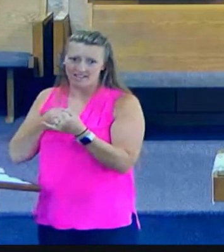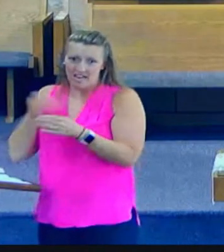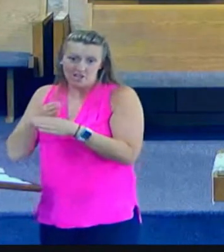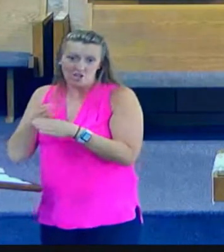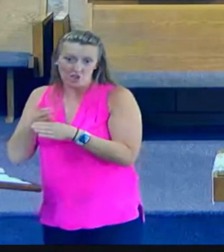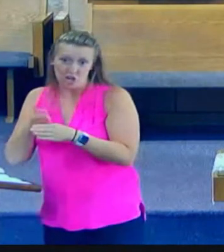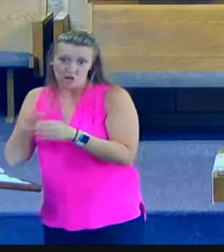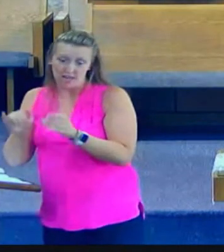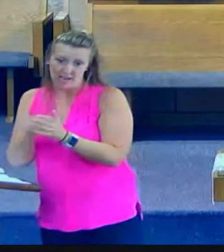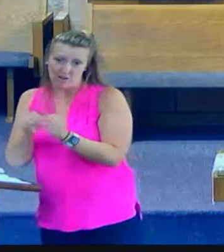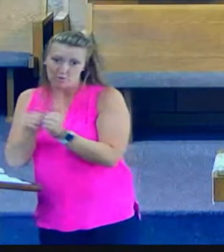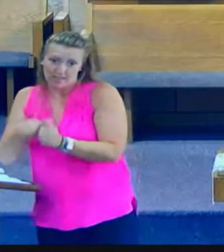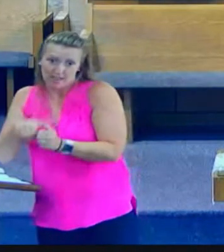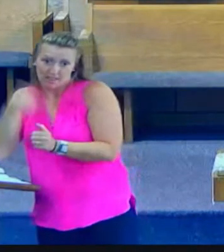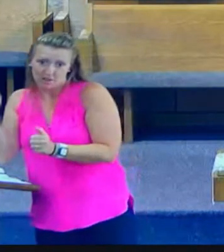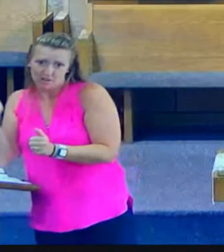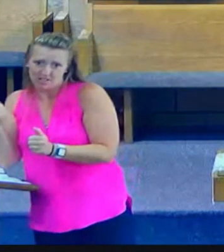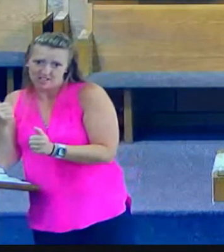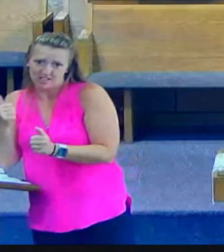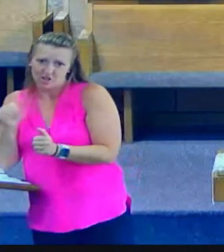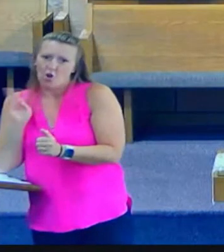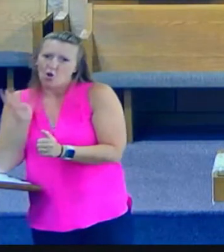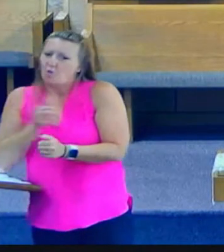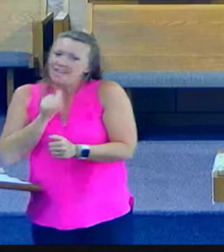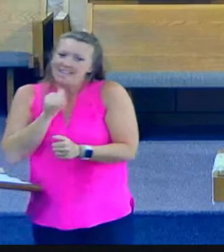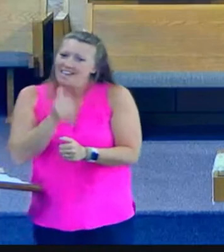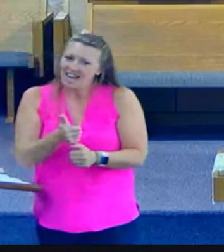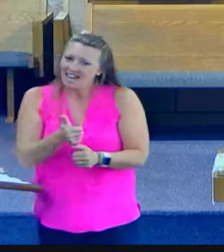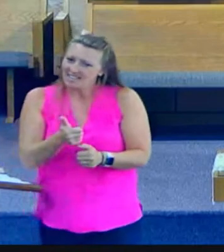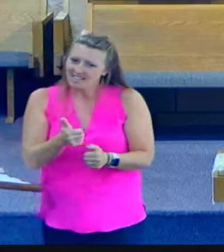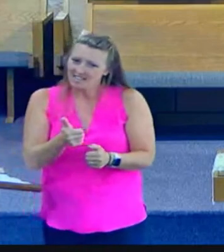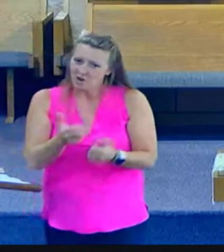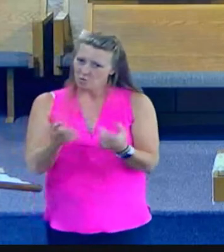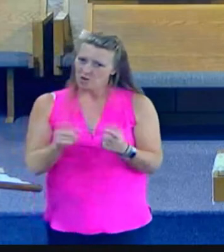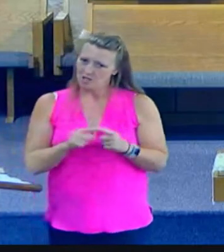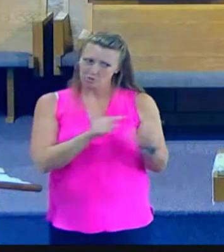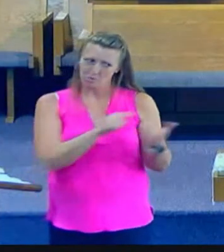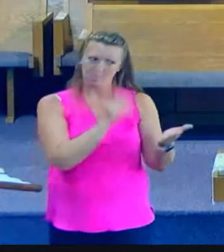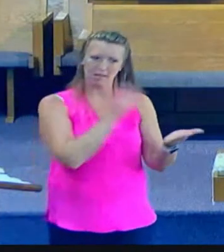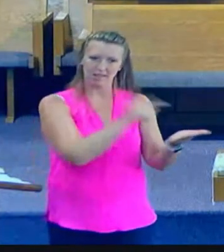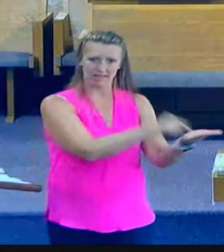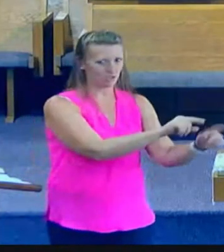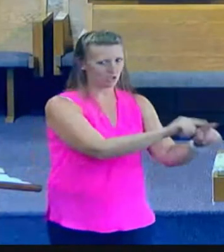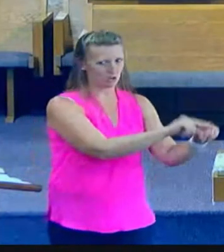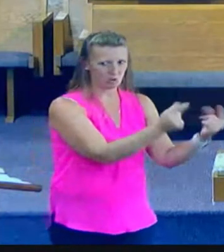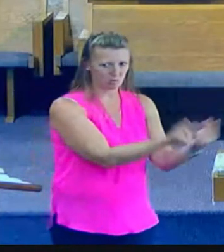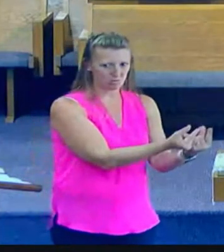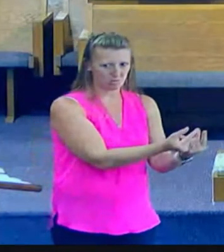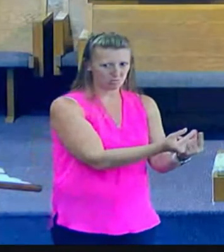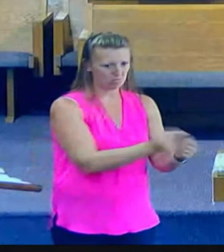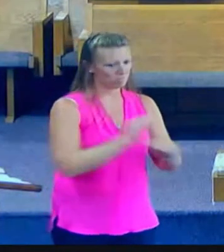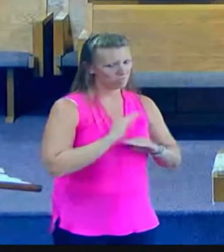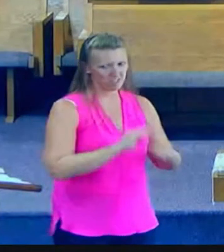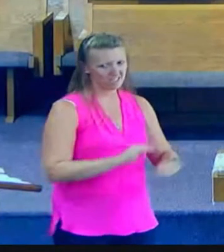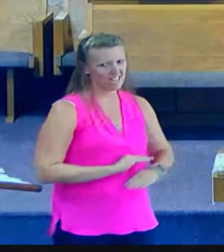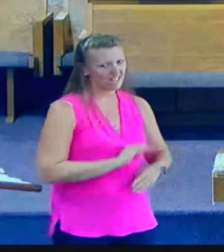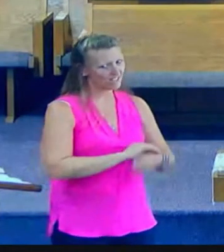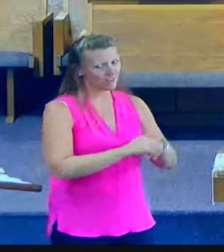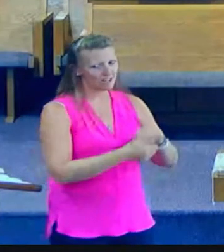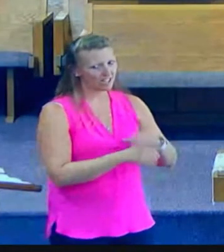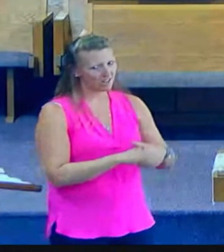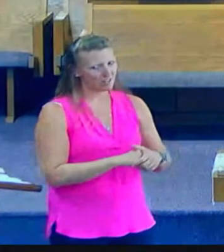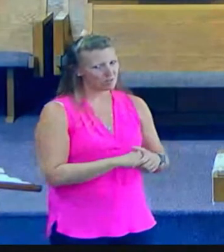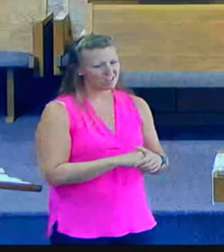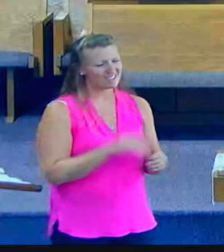everything they did not respond to the holy spirit the hour is coming